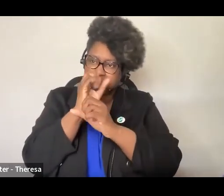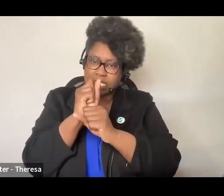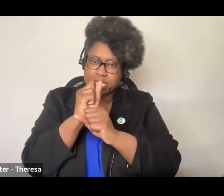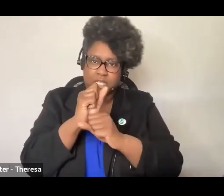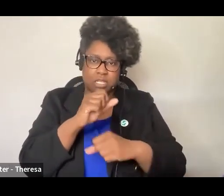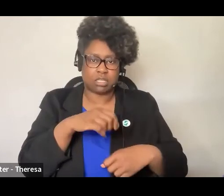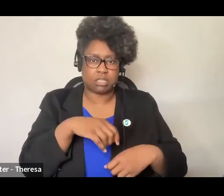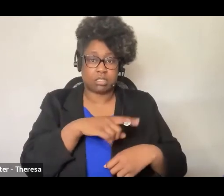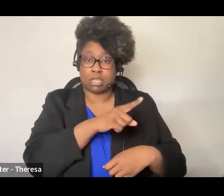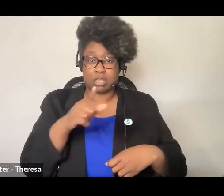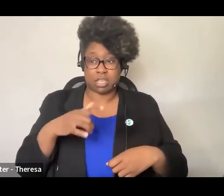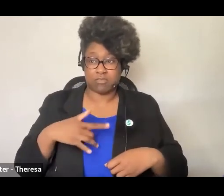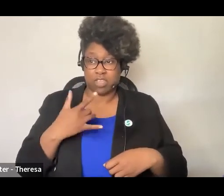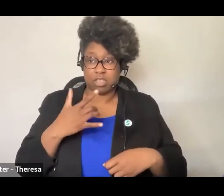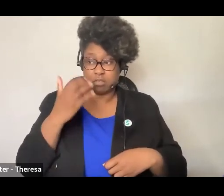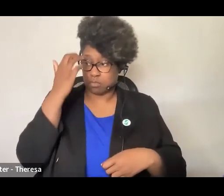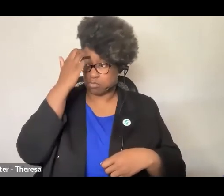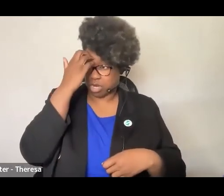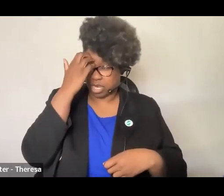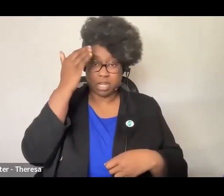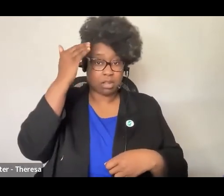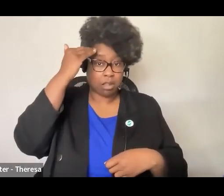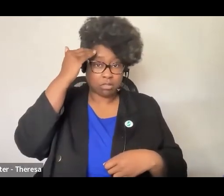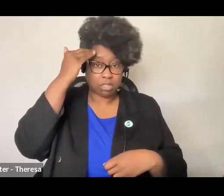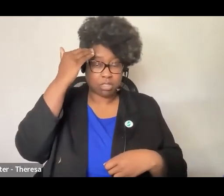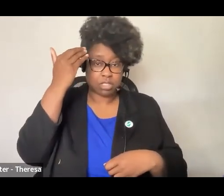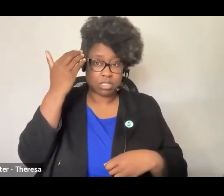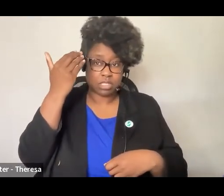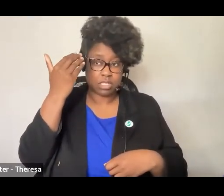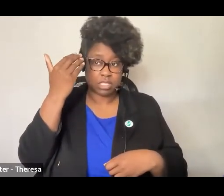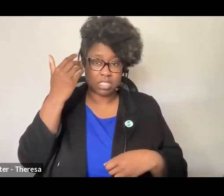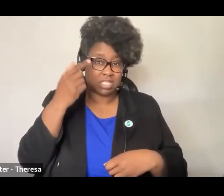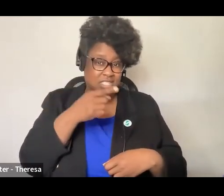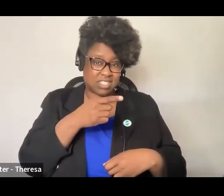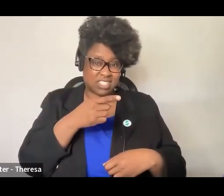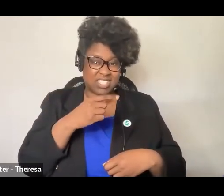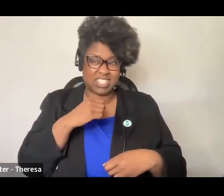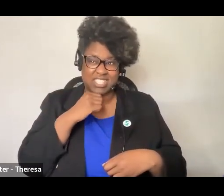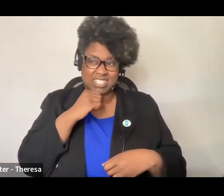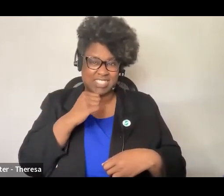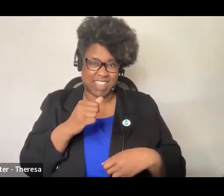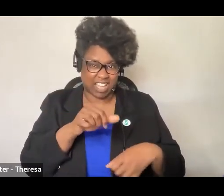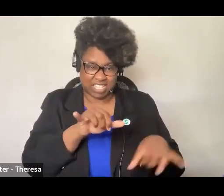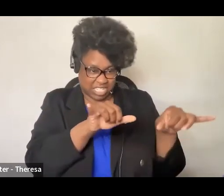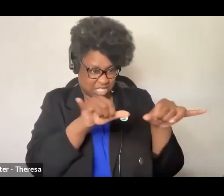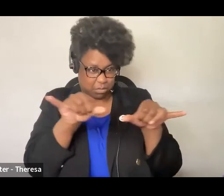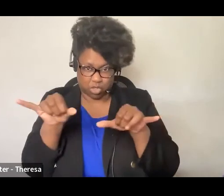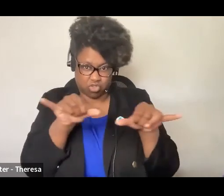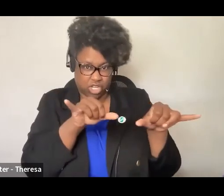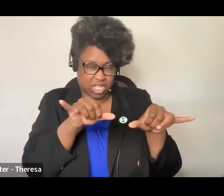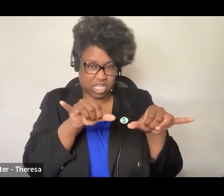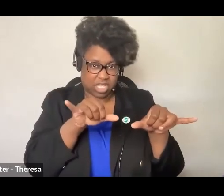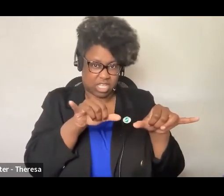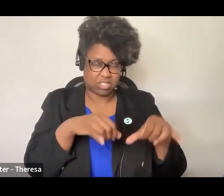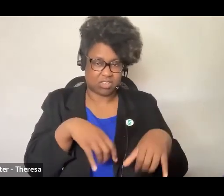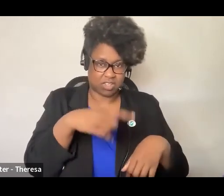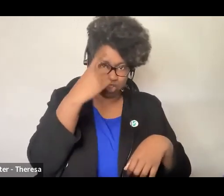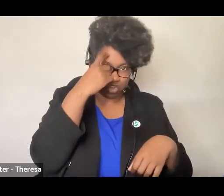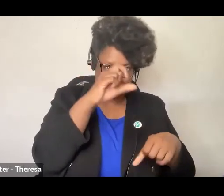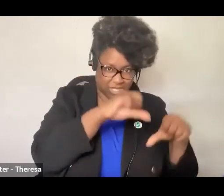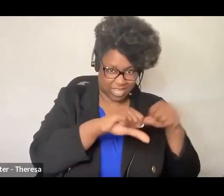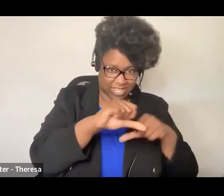that this knowledge about the brain is, you know, as you said, are different asymmetries even between the research done by neuroscientists and research done by educators.